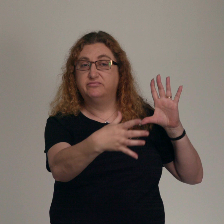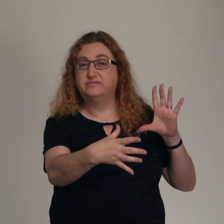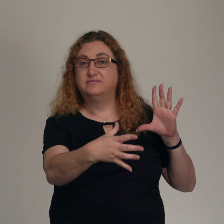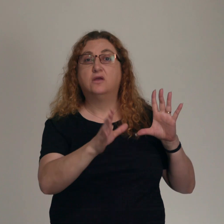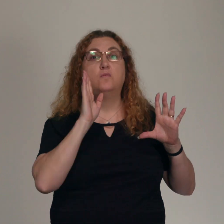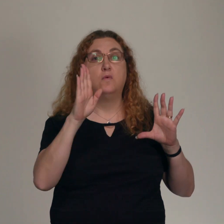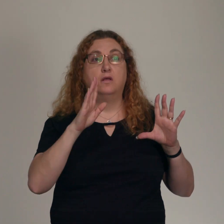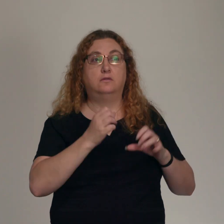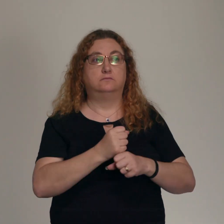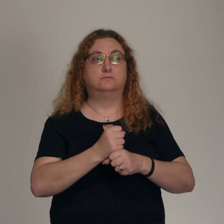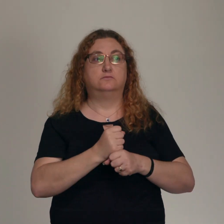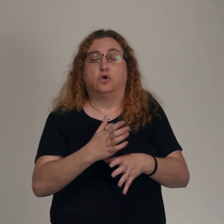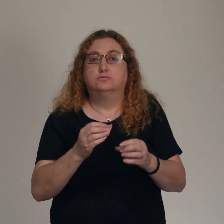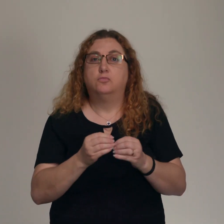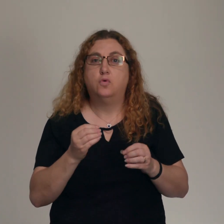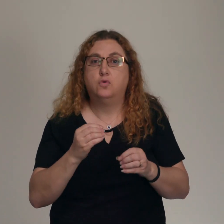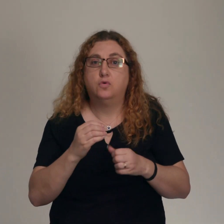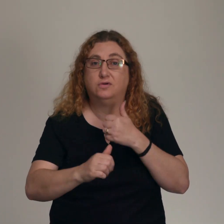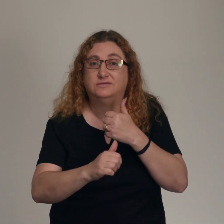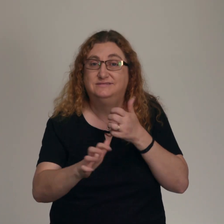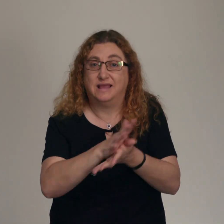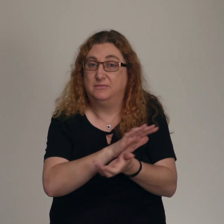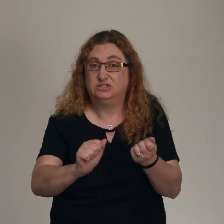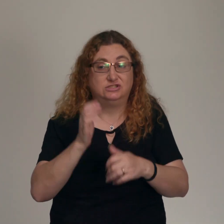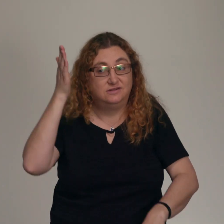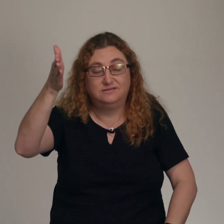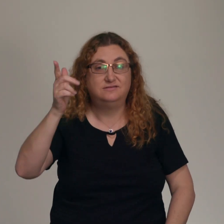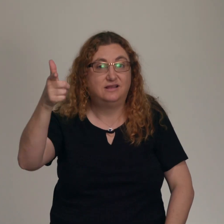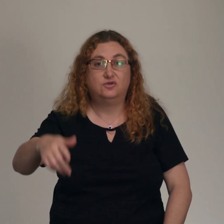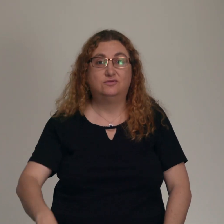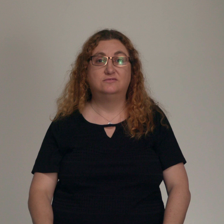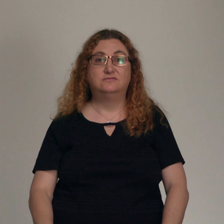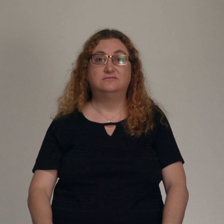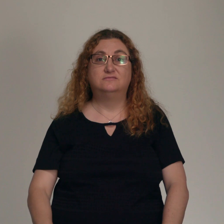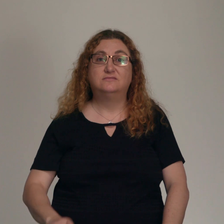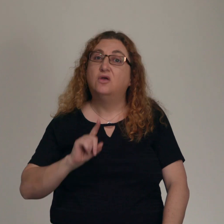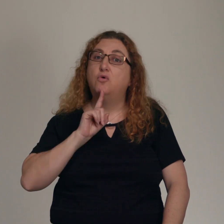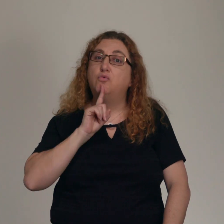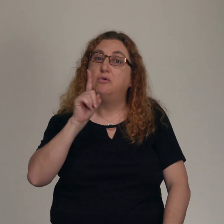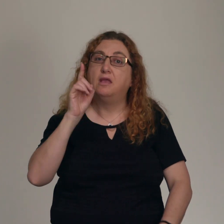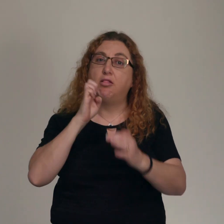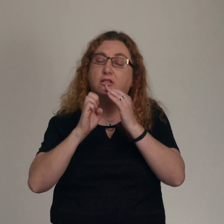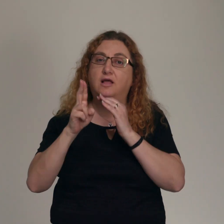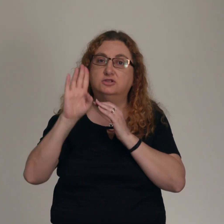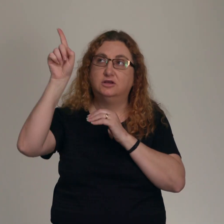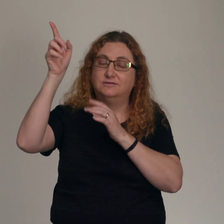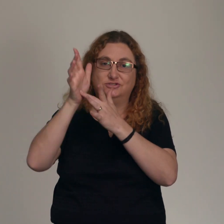Elijah's come. The greater Elijah has come. Reconciliation is to follow him. That means we need to be willing to reconcile